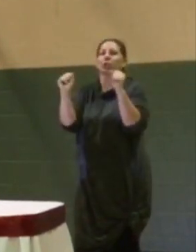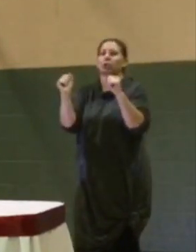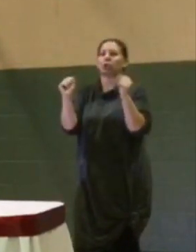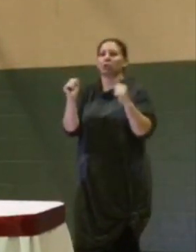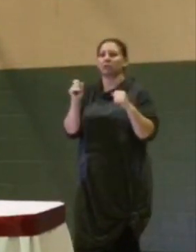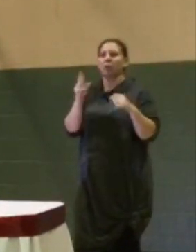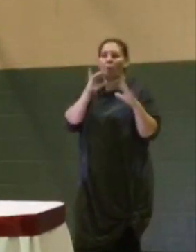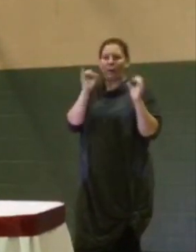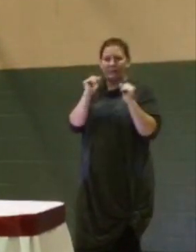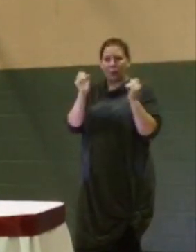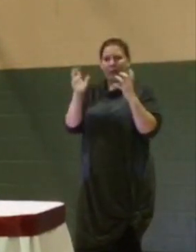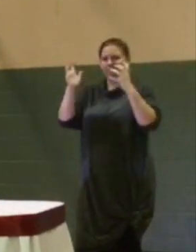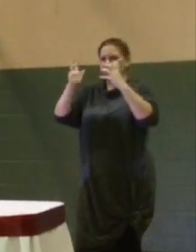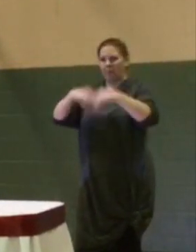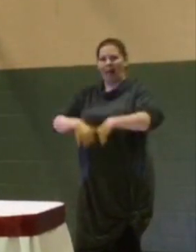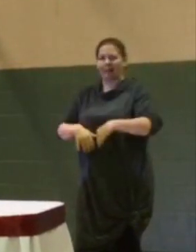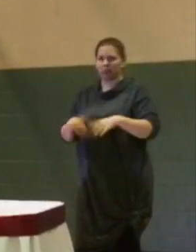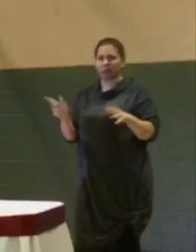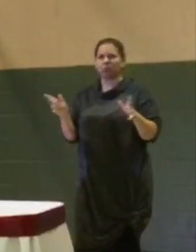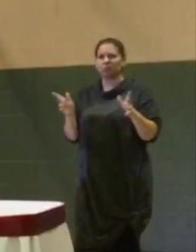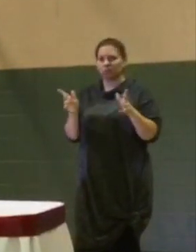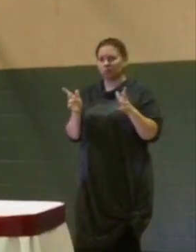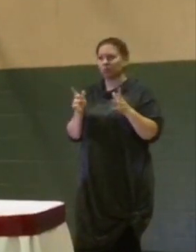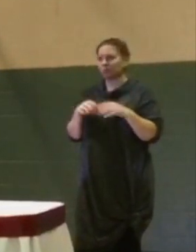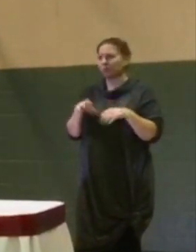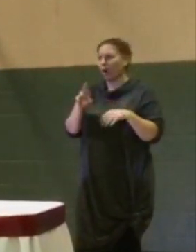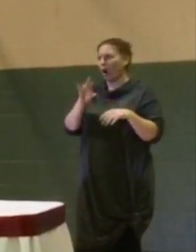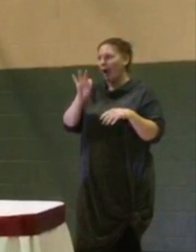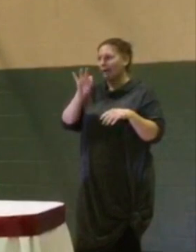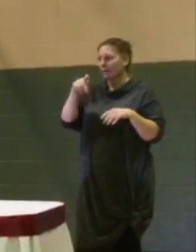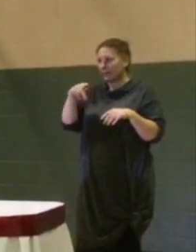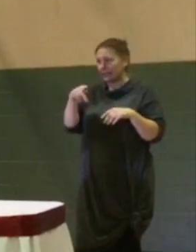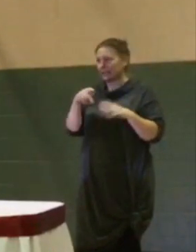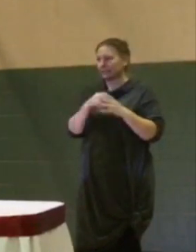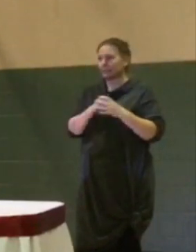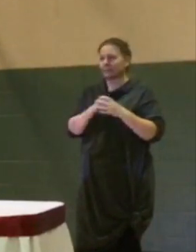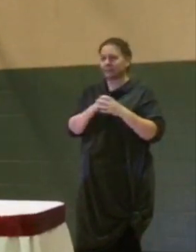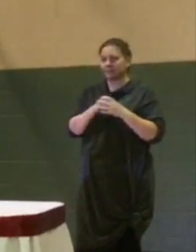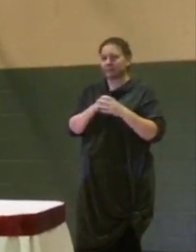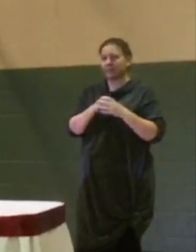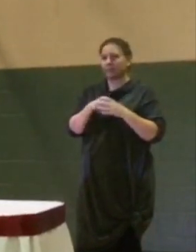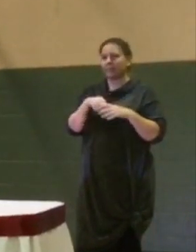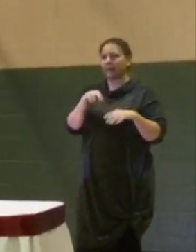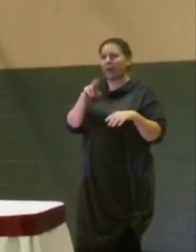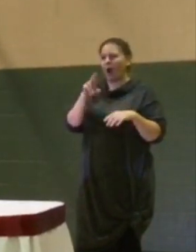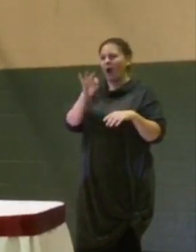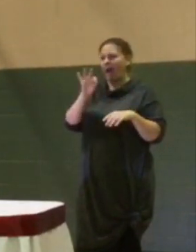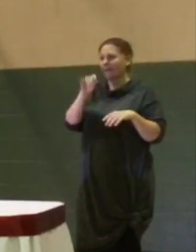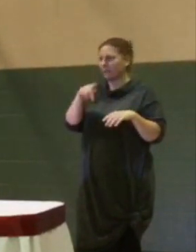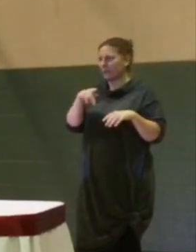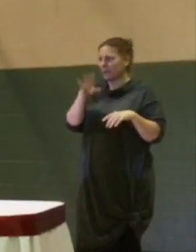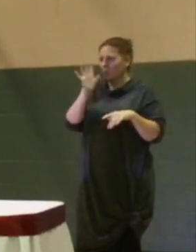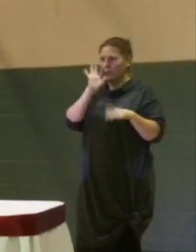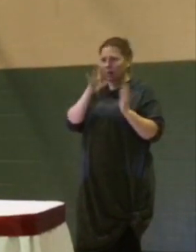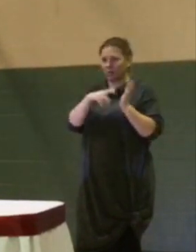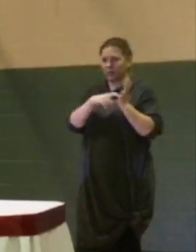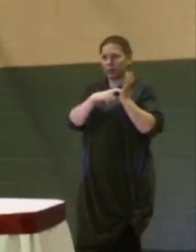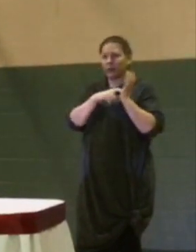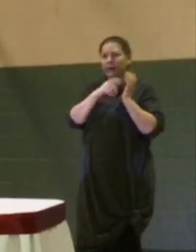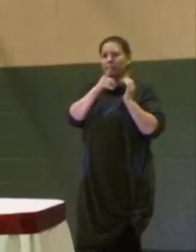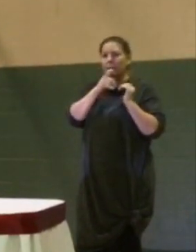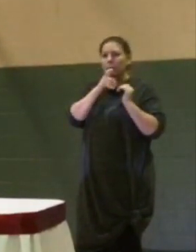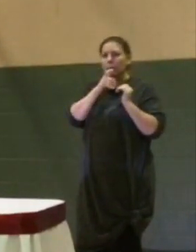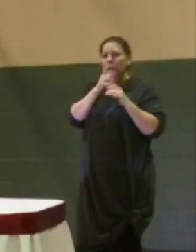winter demolition. So the RFP has gone out. The RFP is going to require whoever